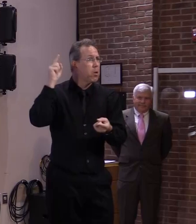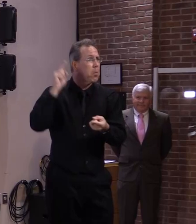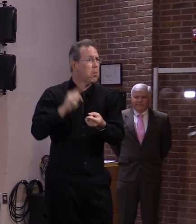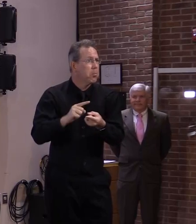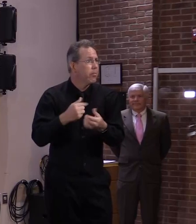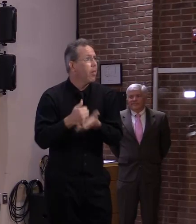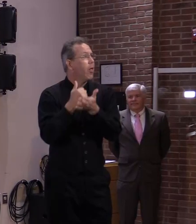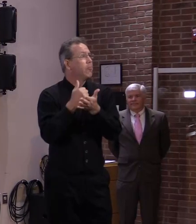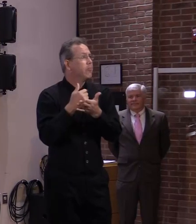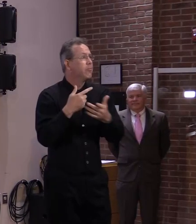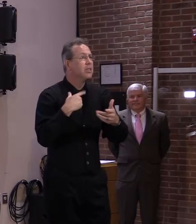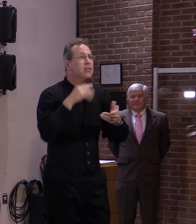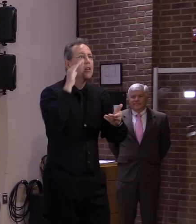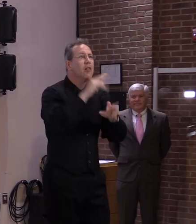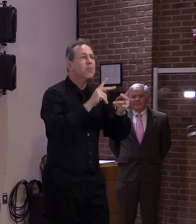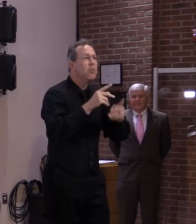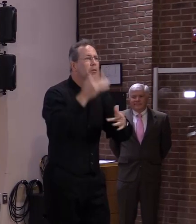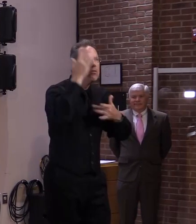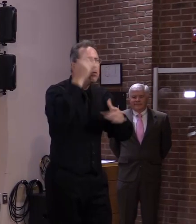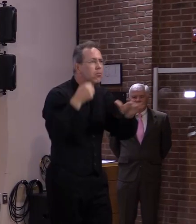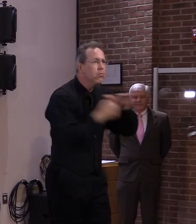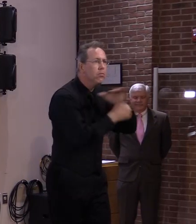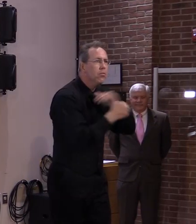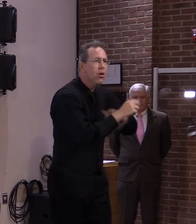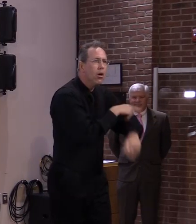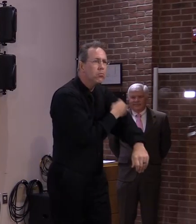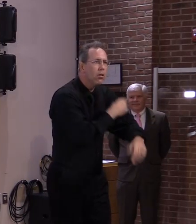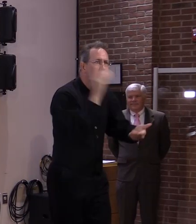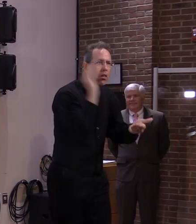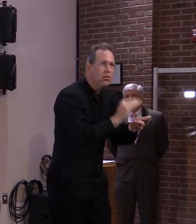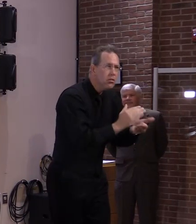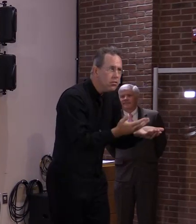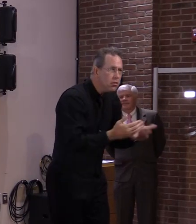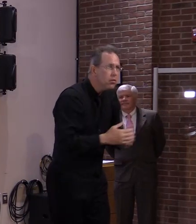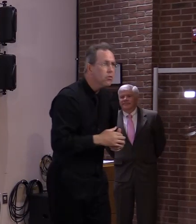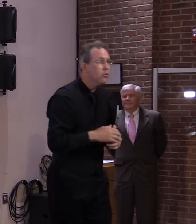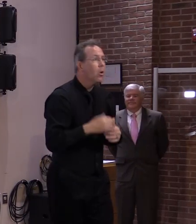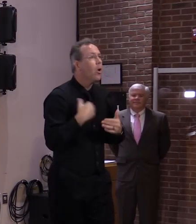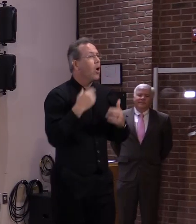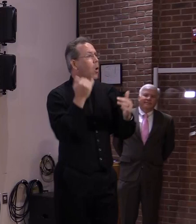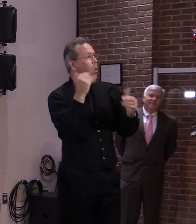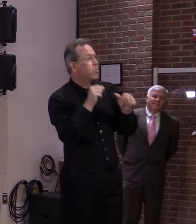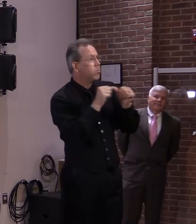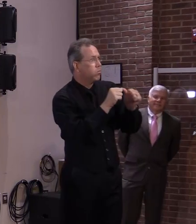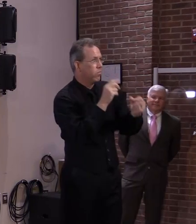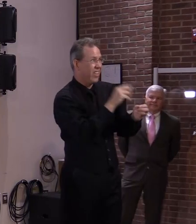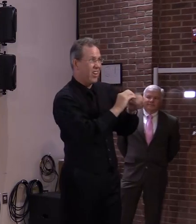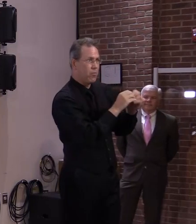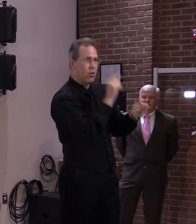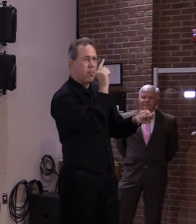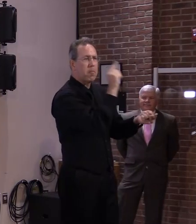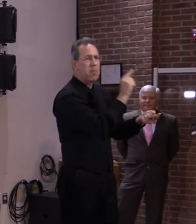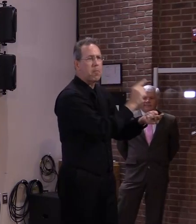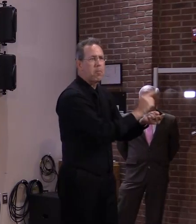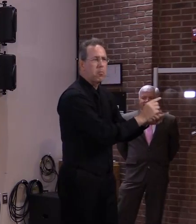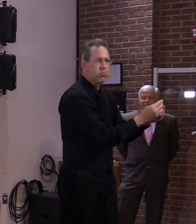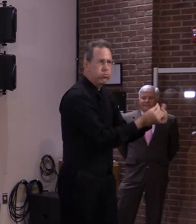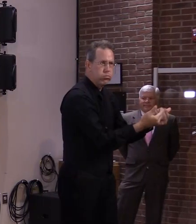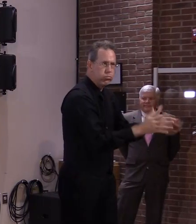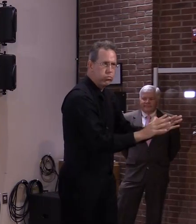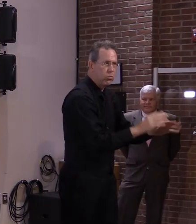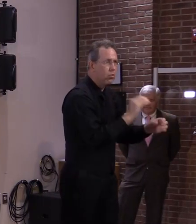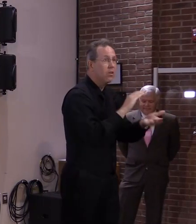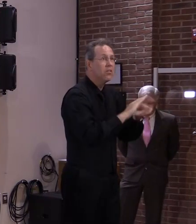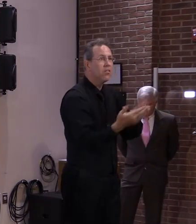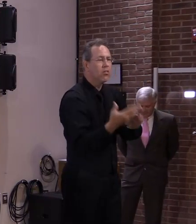hospitalized, and, as we all hope, as little additional loss of life as possible. But low incidence